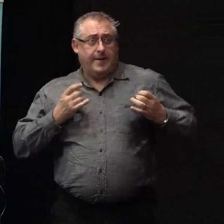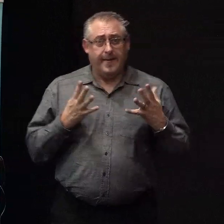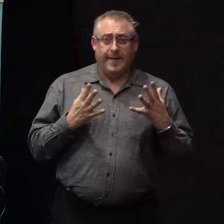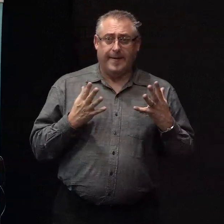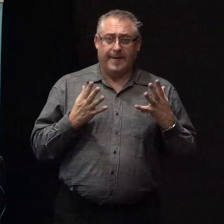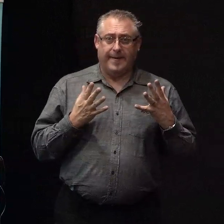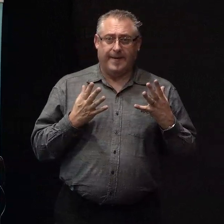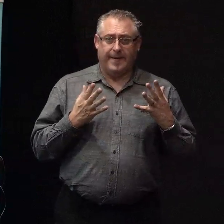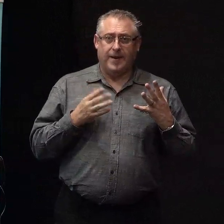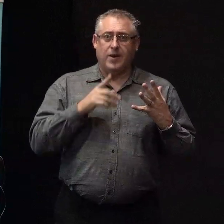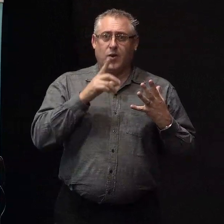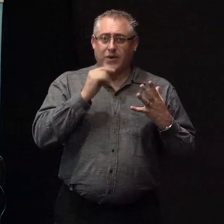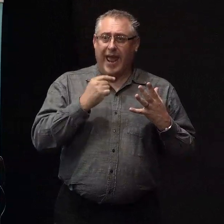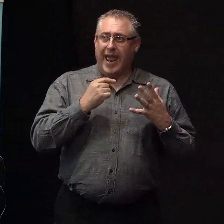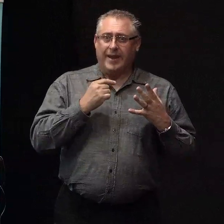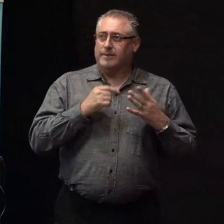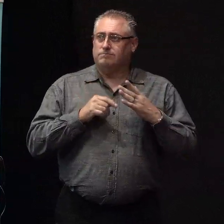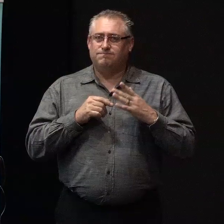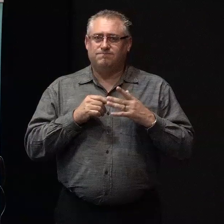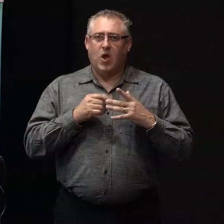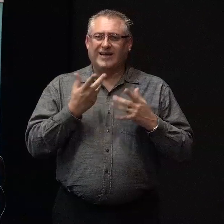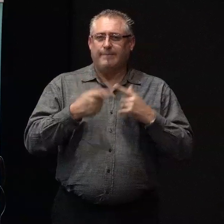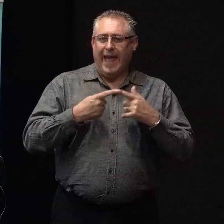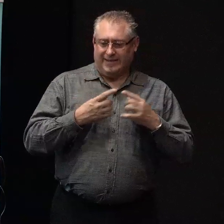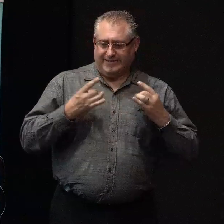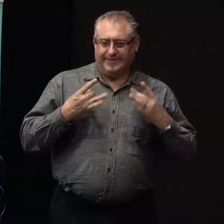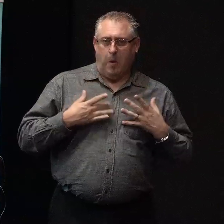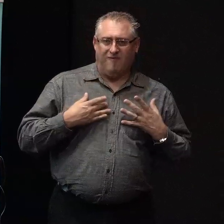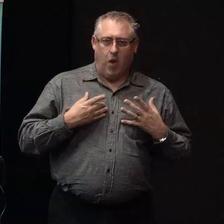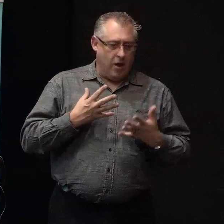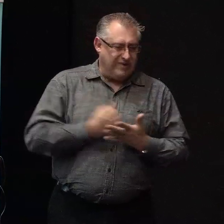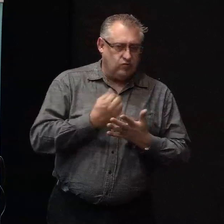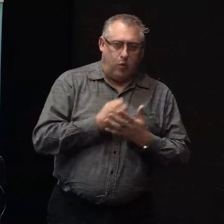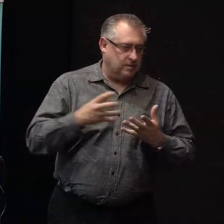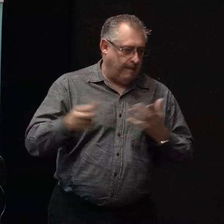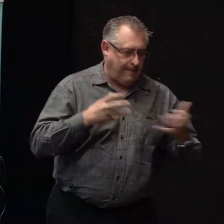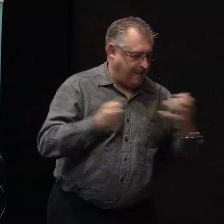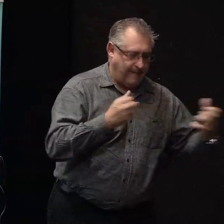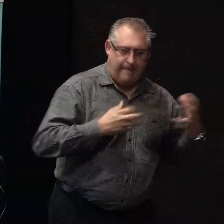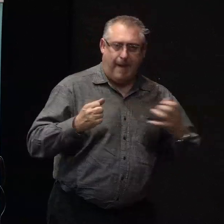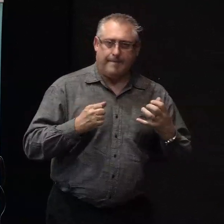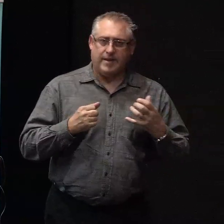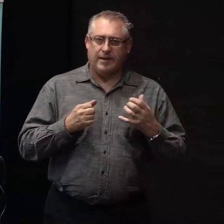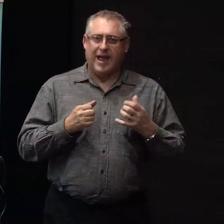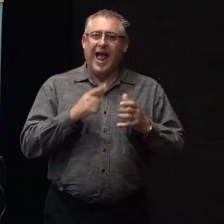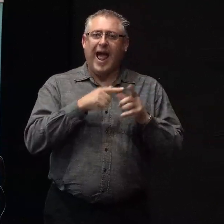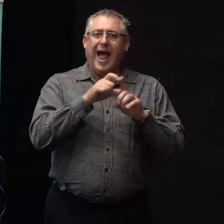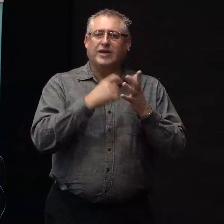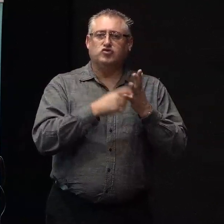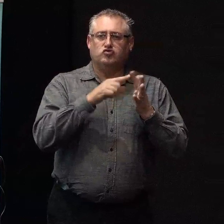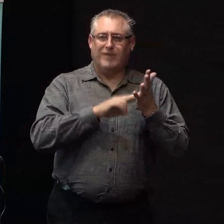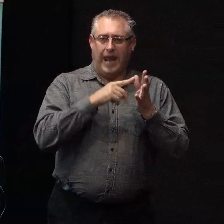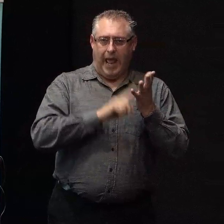then you'll be able to tell the tale tomorrow. So it's about mobilizing all your resources all at once. And that's for immediate threat.